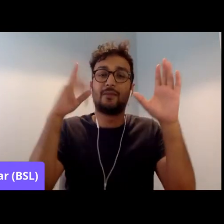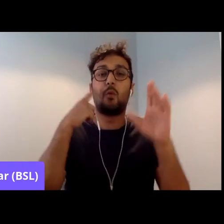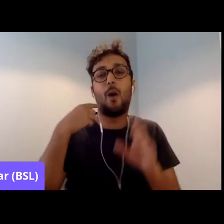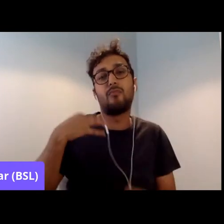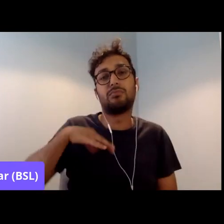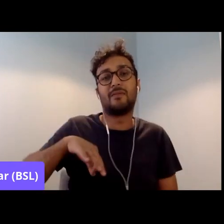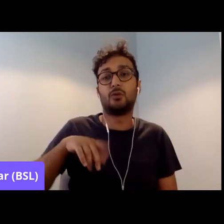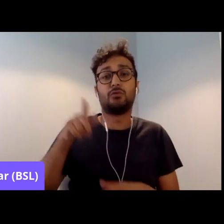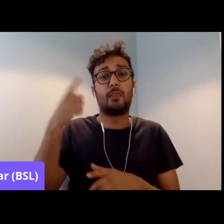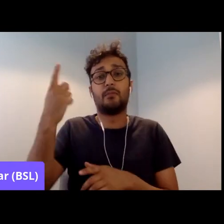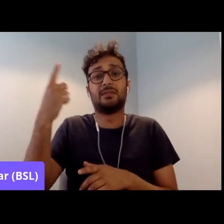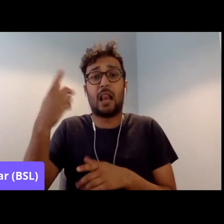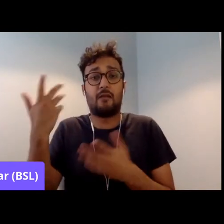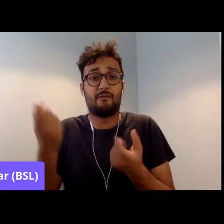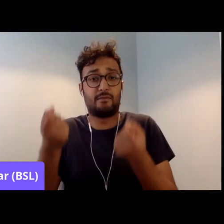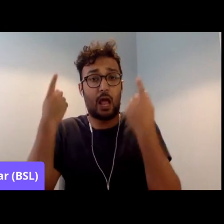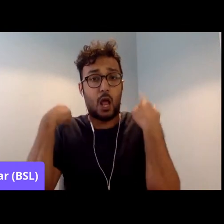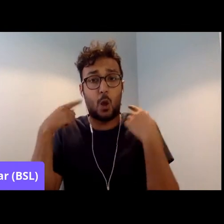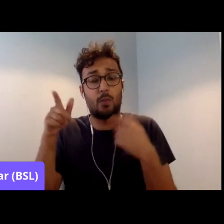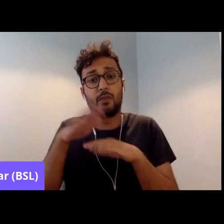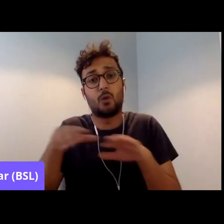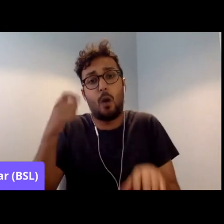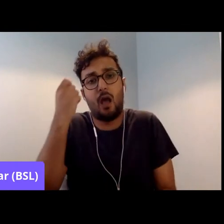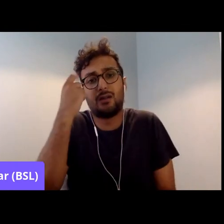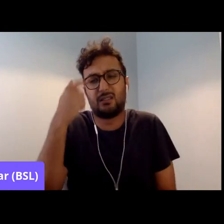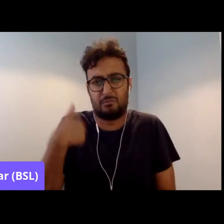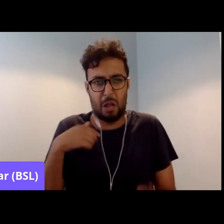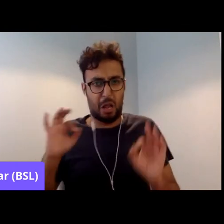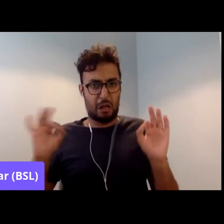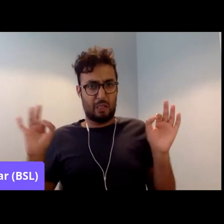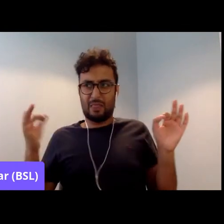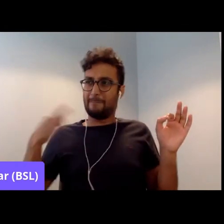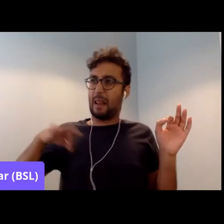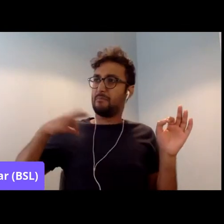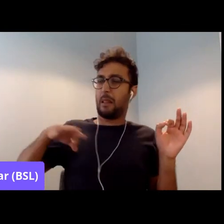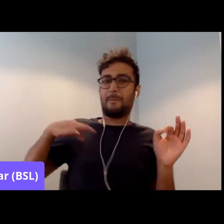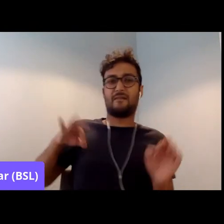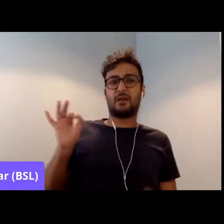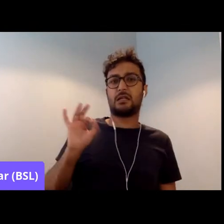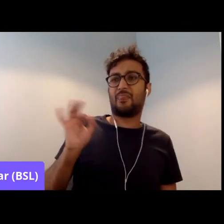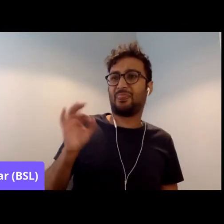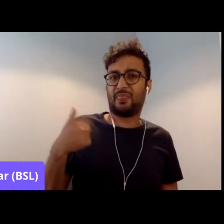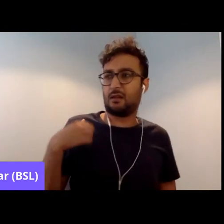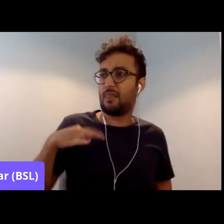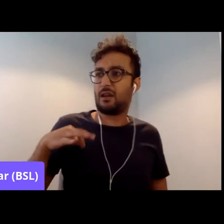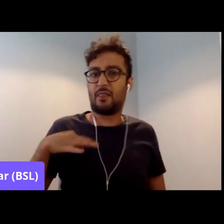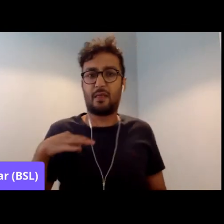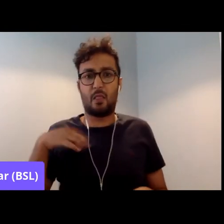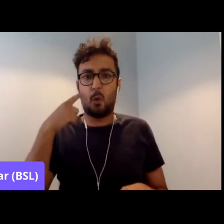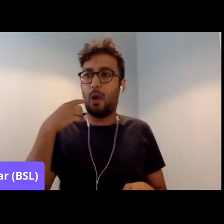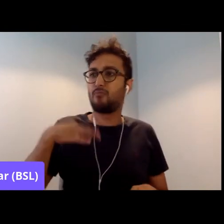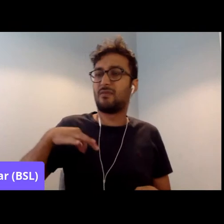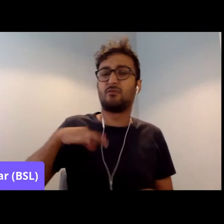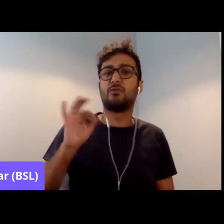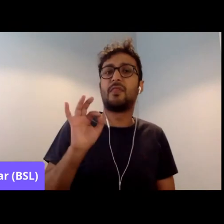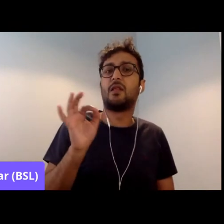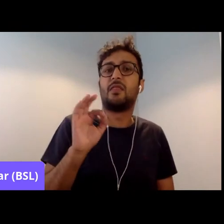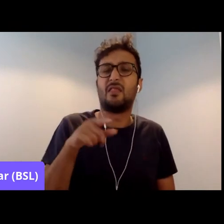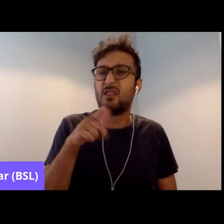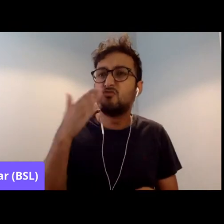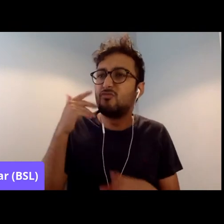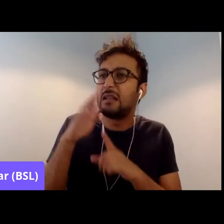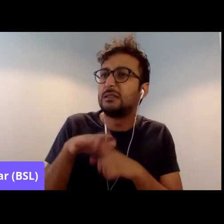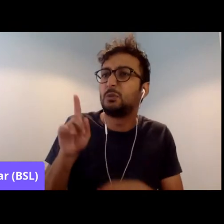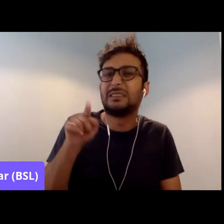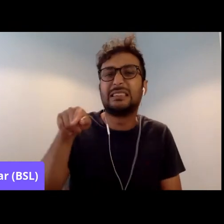from this. They don't understand the dynamics of what racism means and